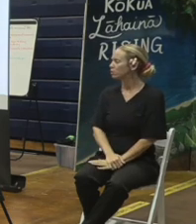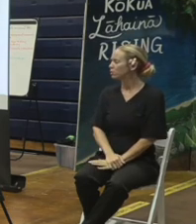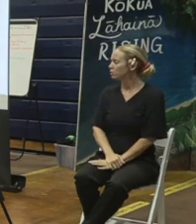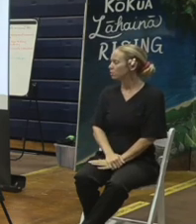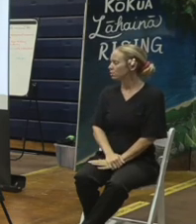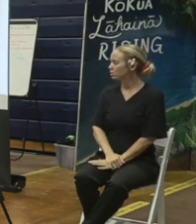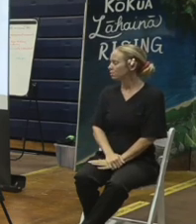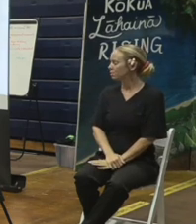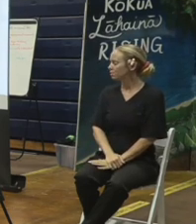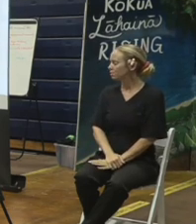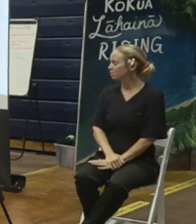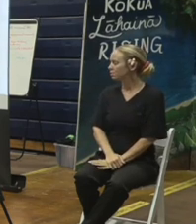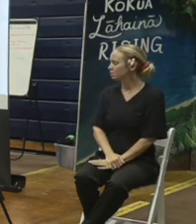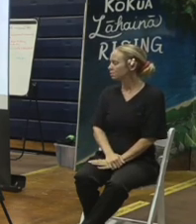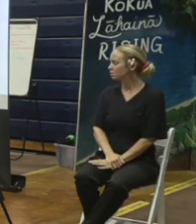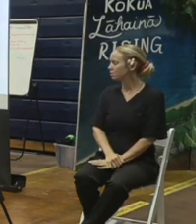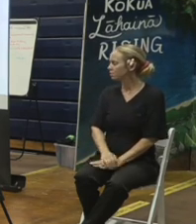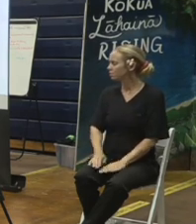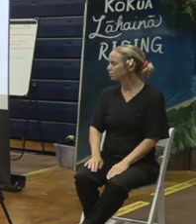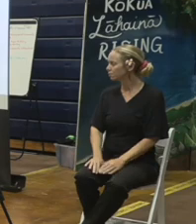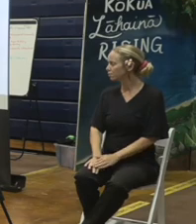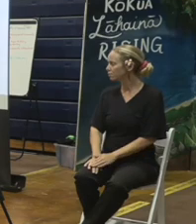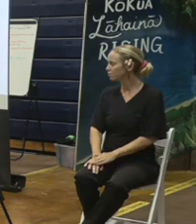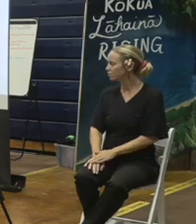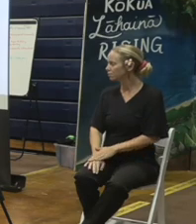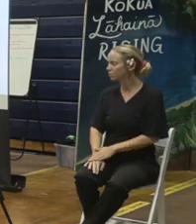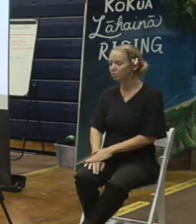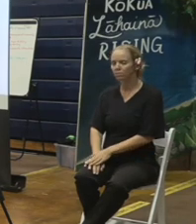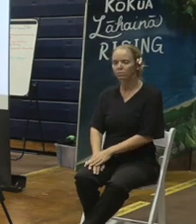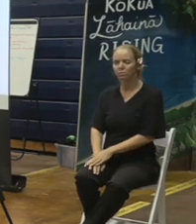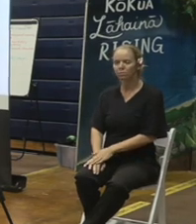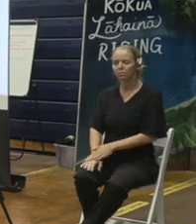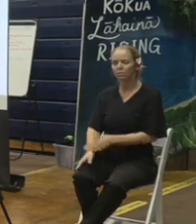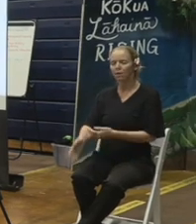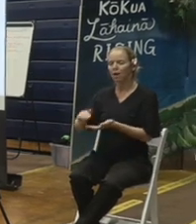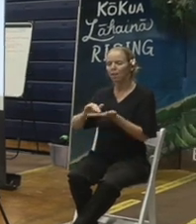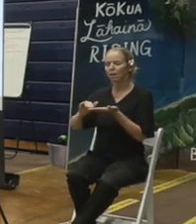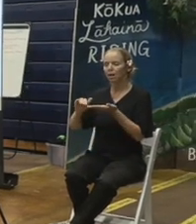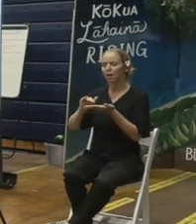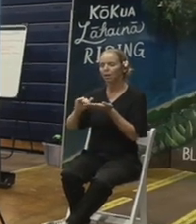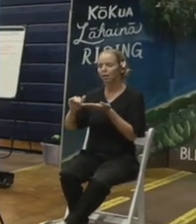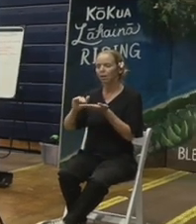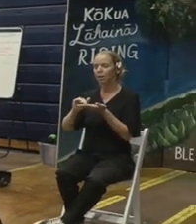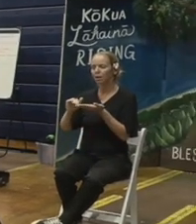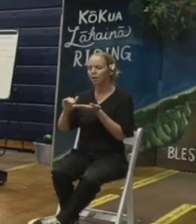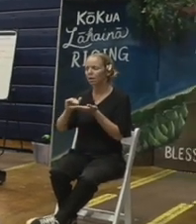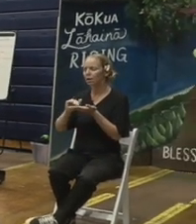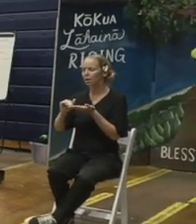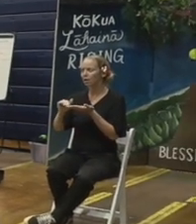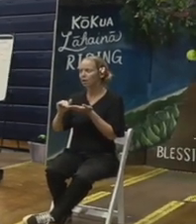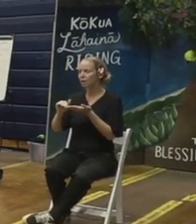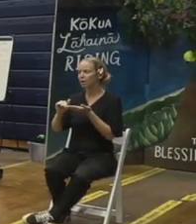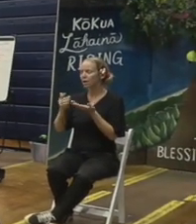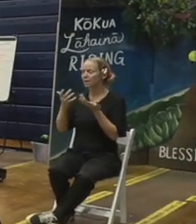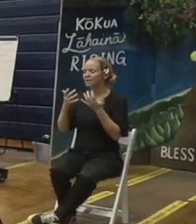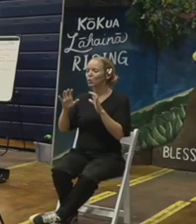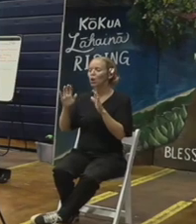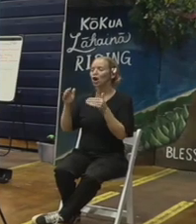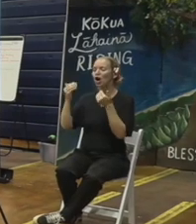'i, I didn't want to offer the pule.